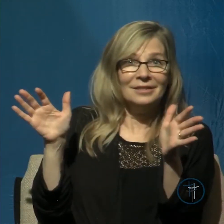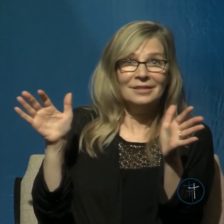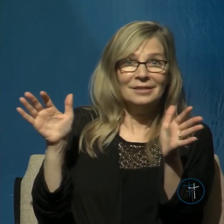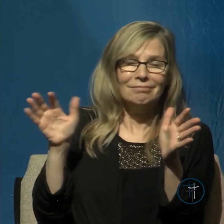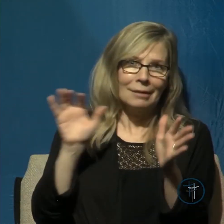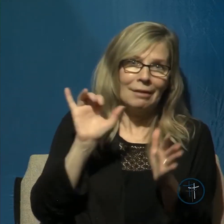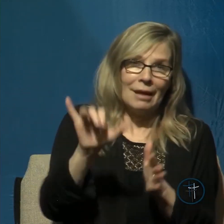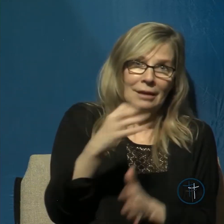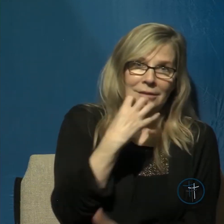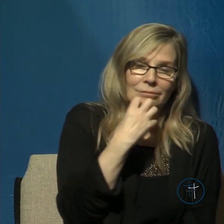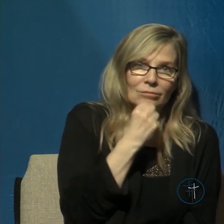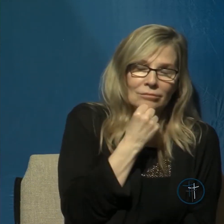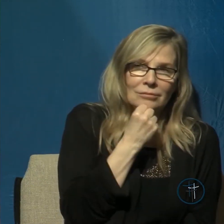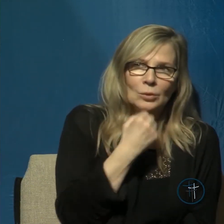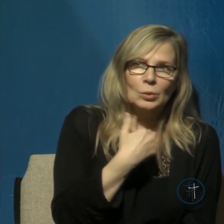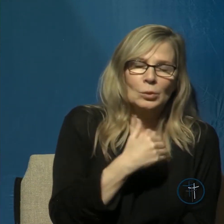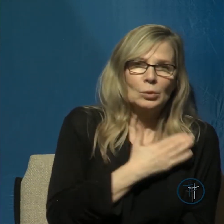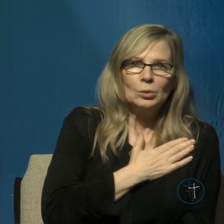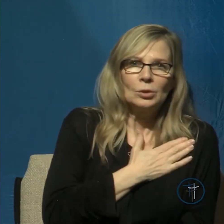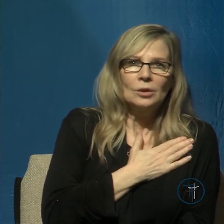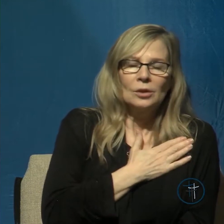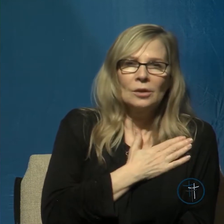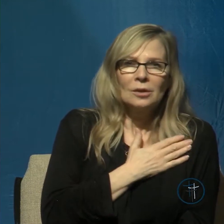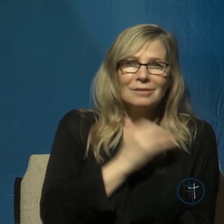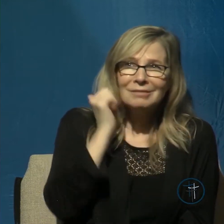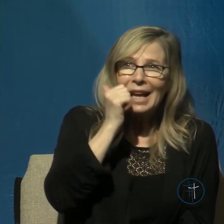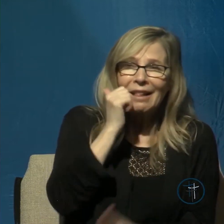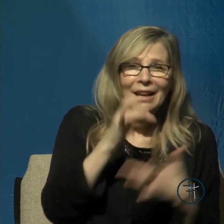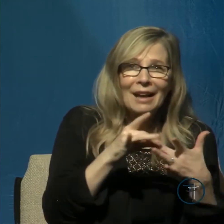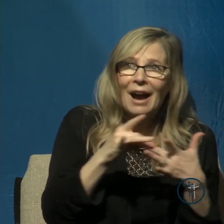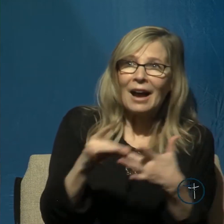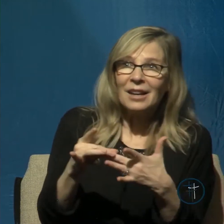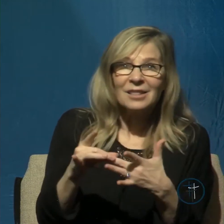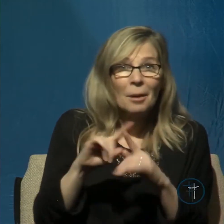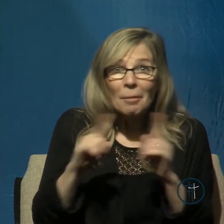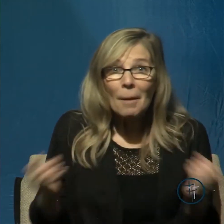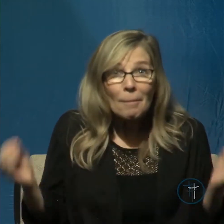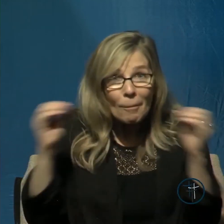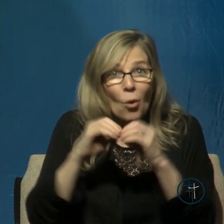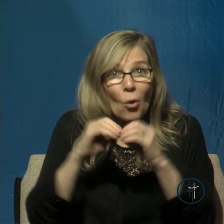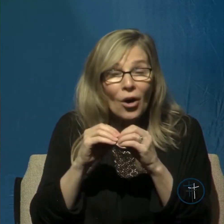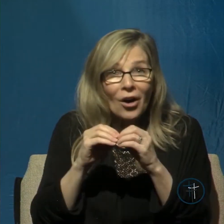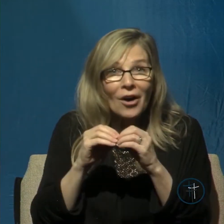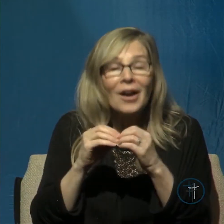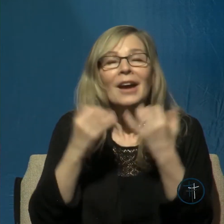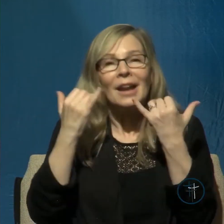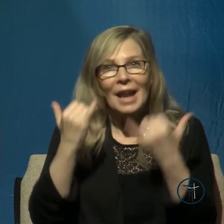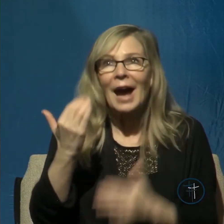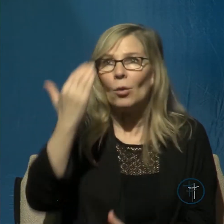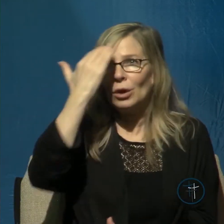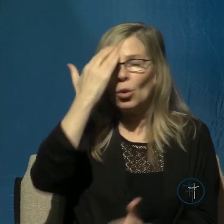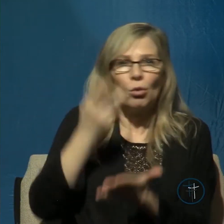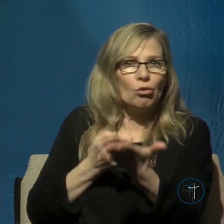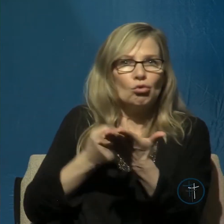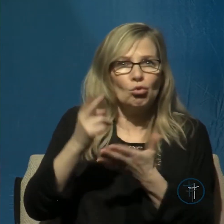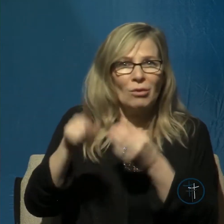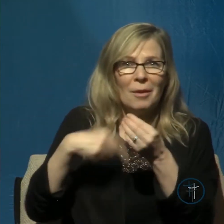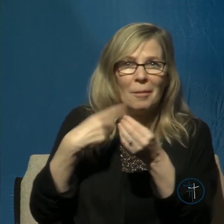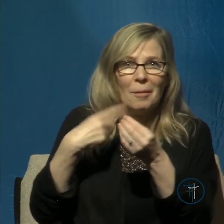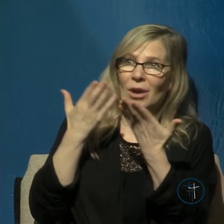that is his daily guidance it goes beyond that he has enlightened us so that we know the truth about him not simply that he